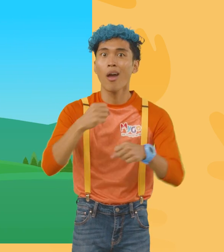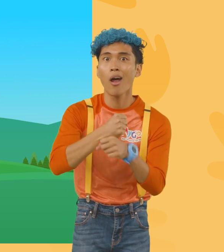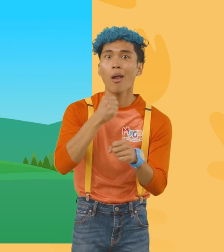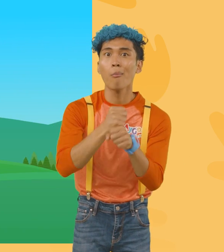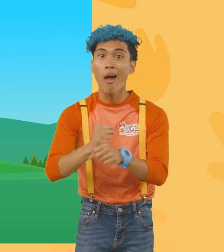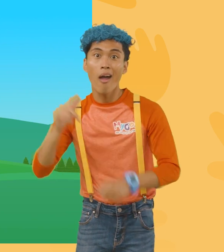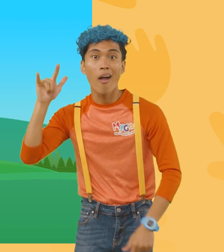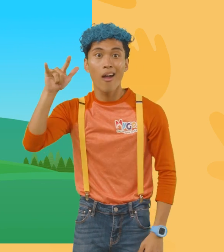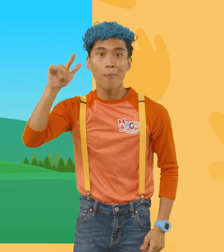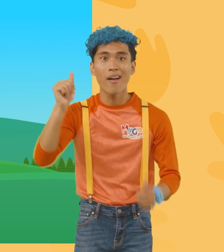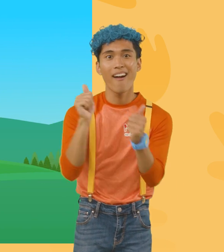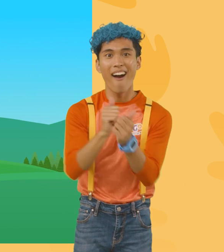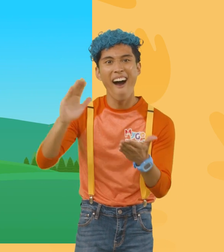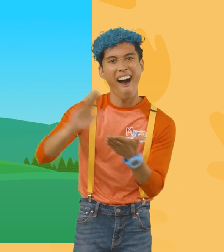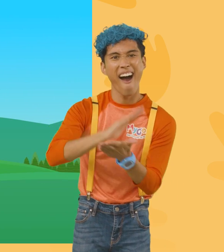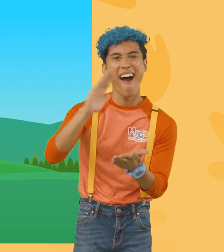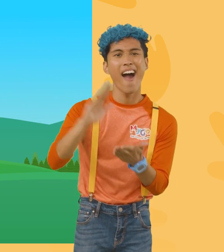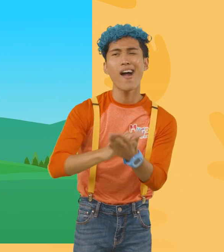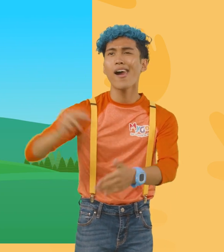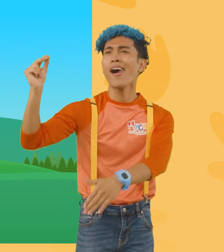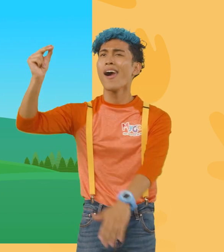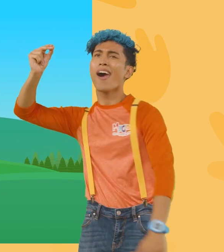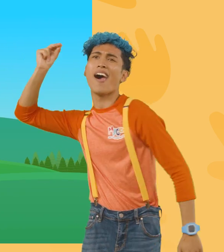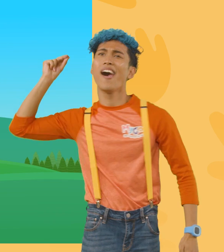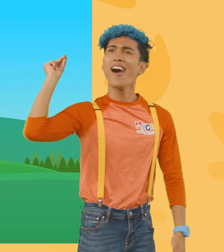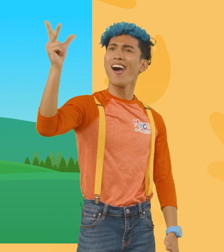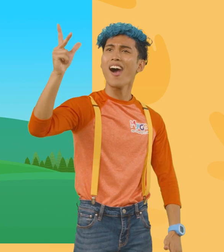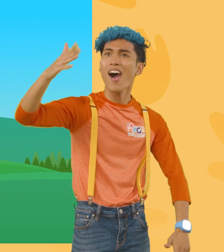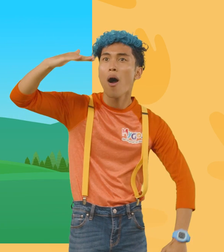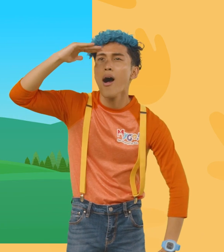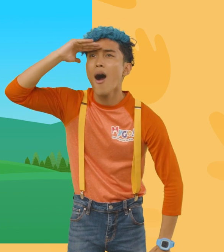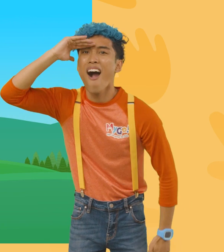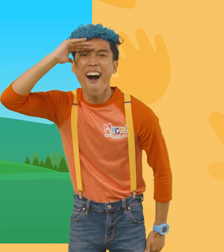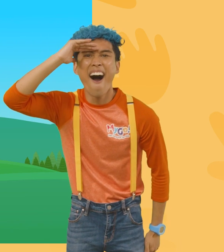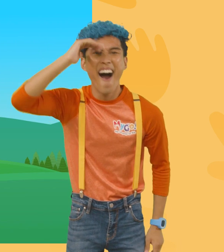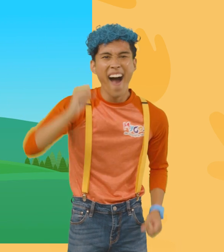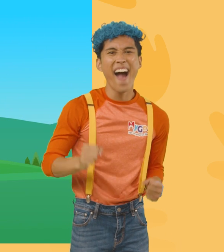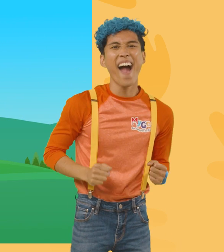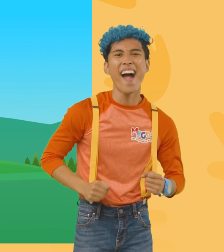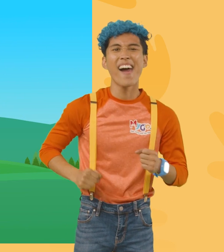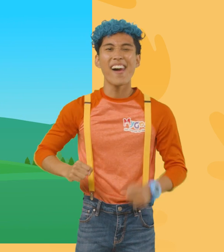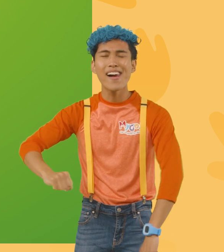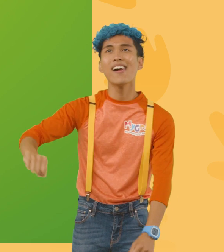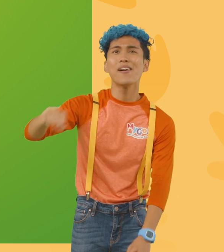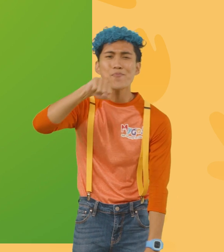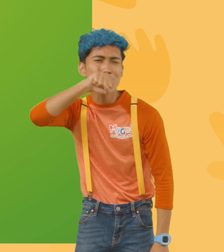make an airplane out of paper. Throw it in the air and watch it go. I love to